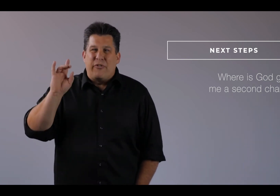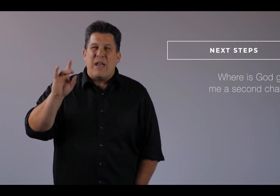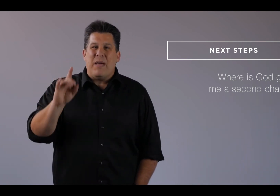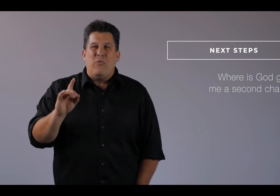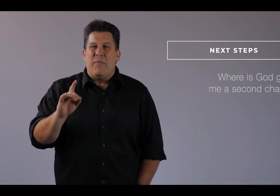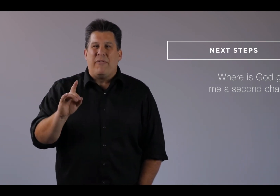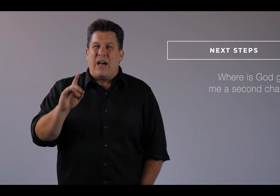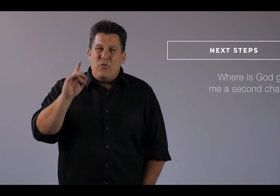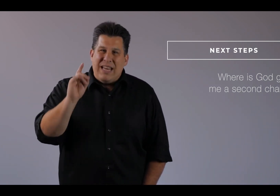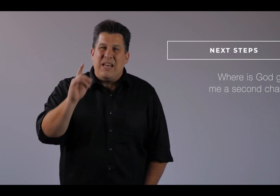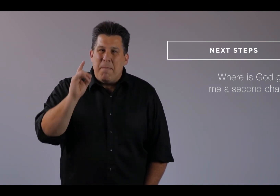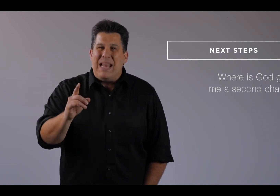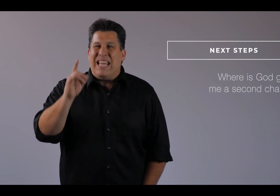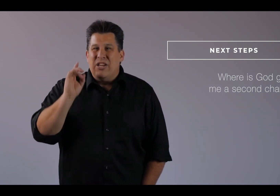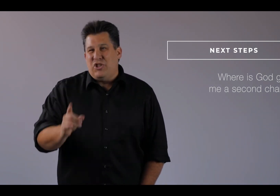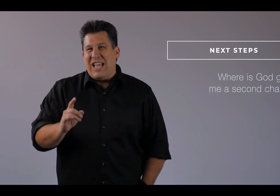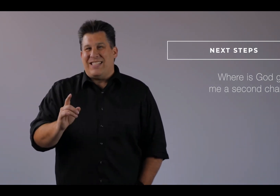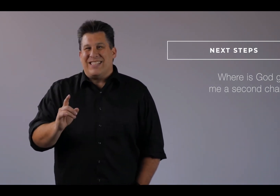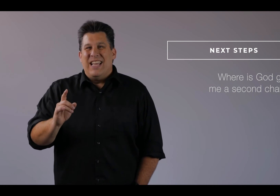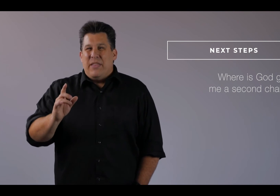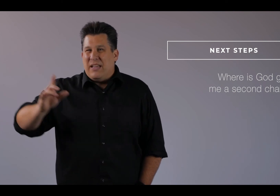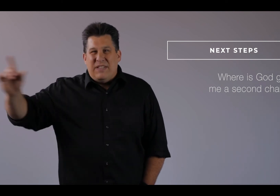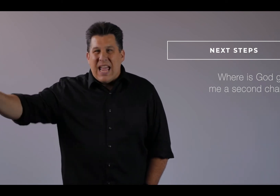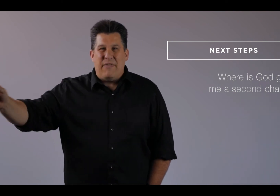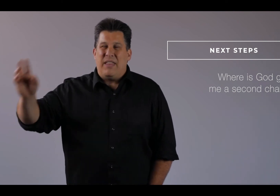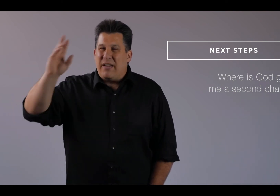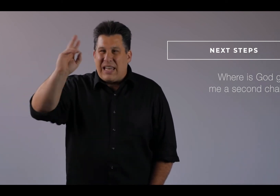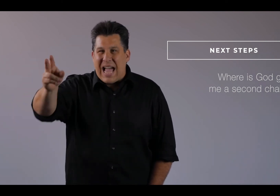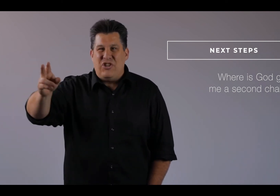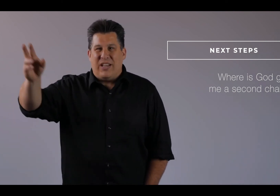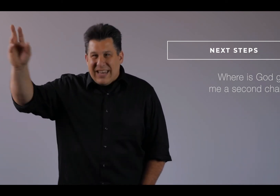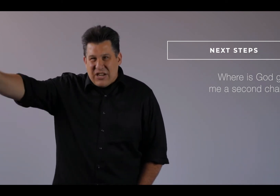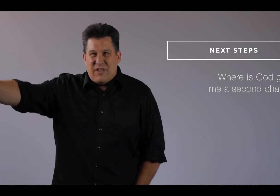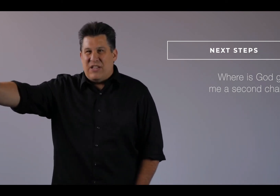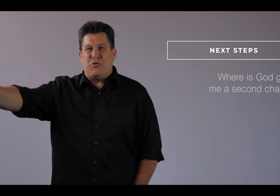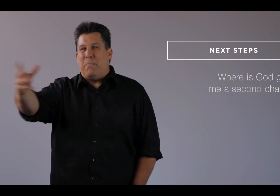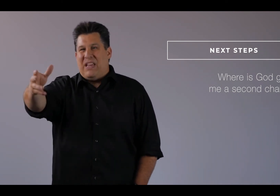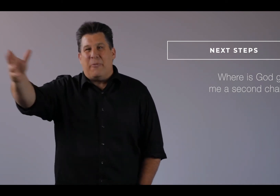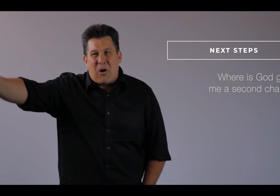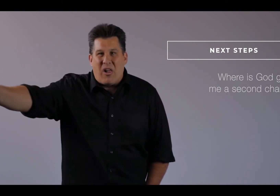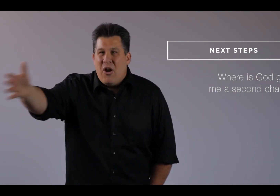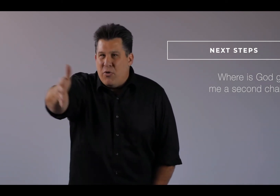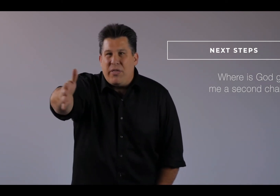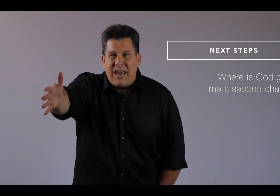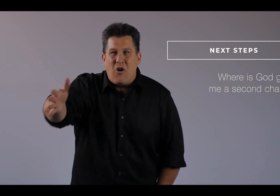great men and women of God who needed many chances. Think of David, think of Elijah, the nation of Israel, Peter, Paul, Ruth, and Naomi.